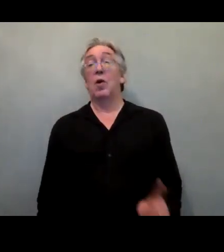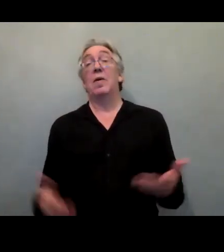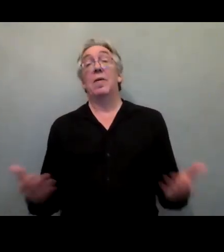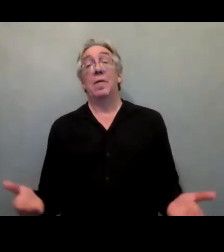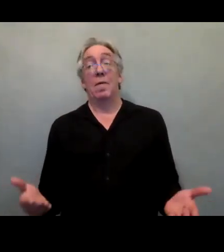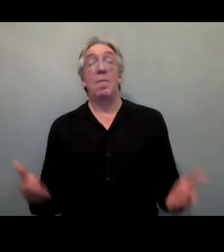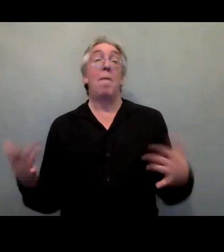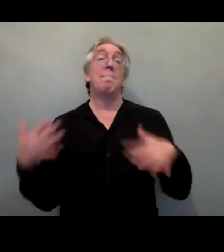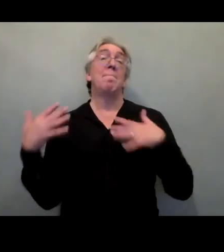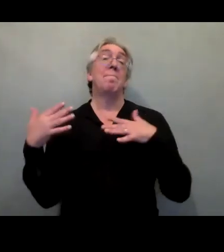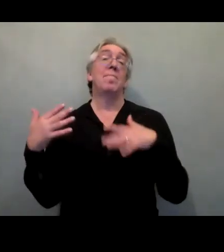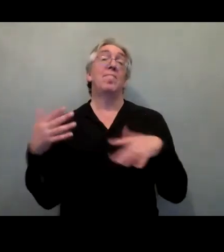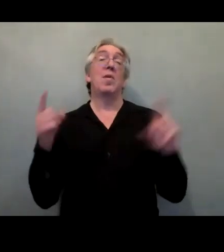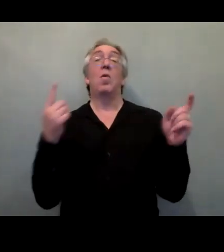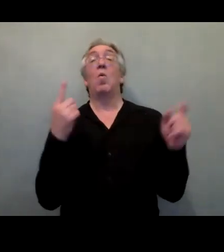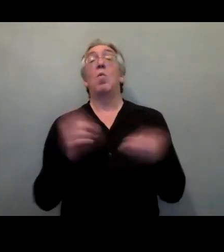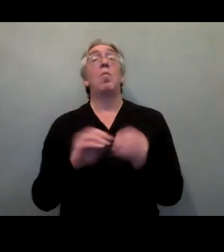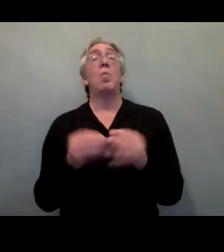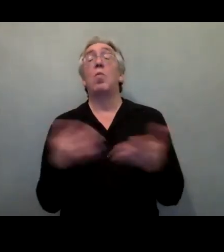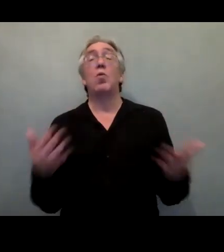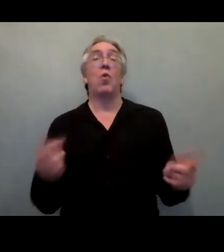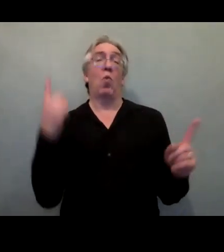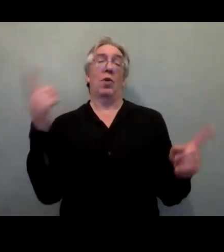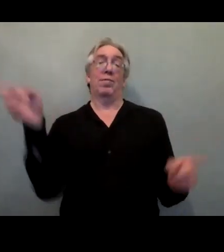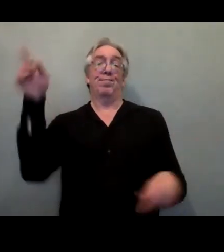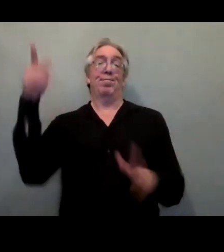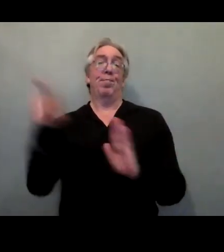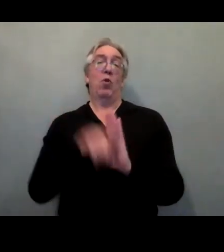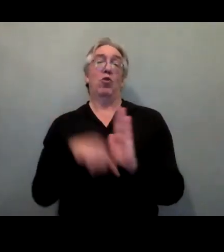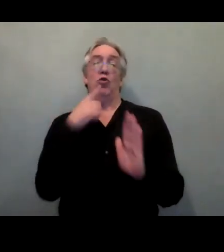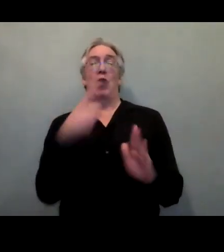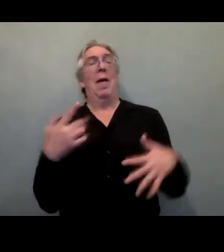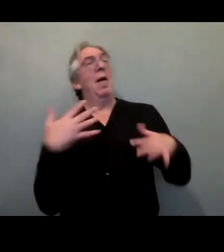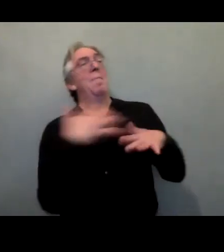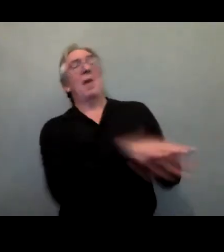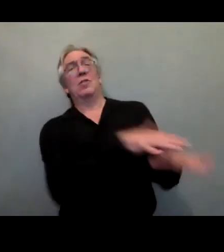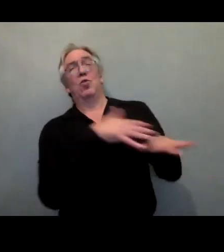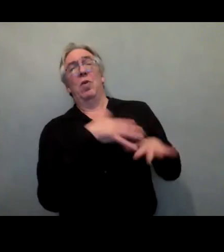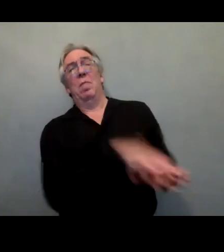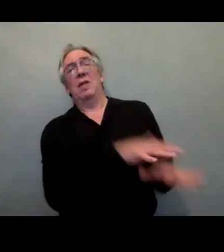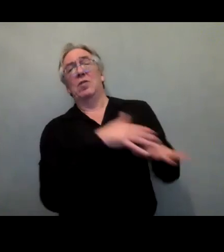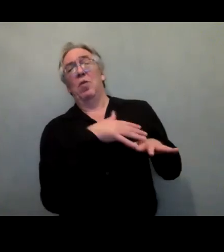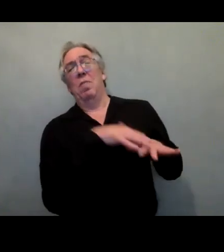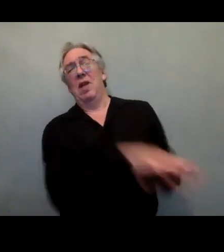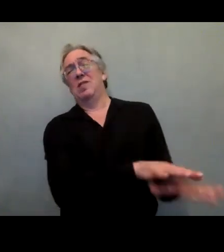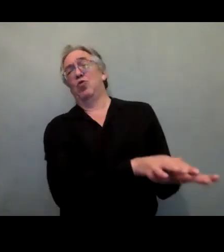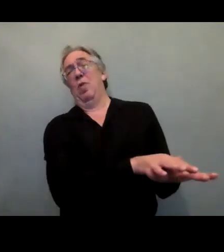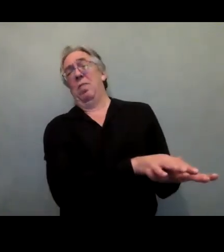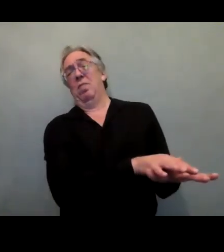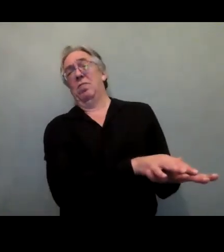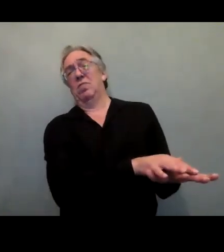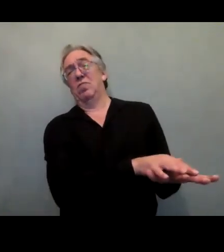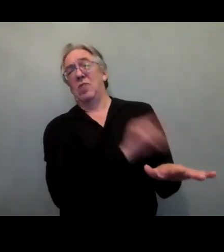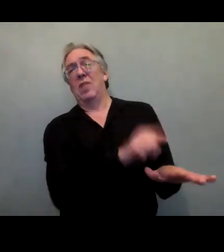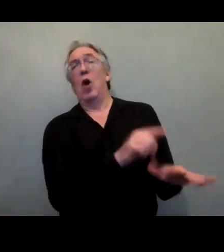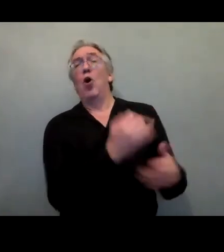mainstream, mainstream. So, we need disability inclusion integrated into the design, implementation, monitoring and evaluation